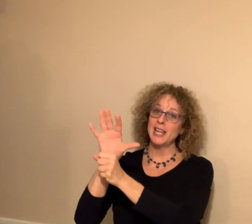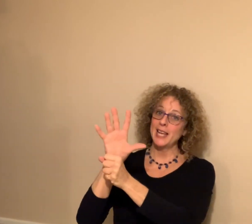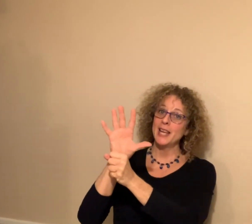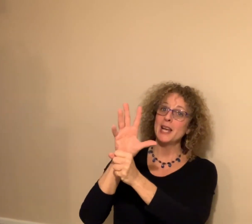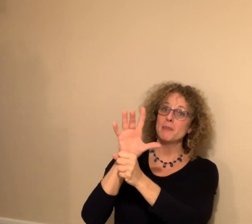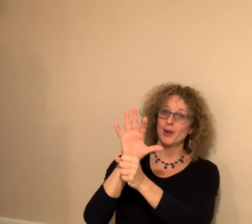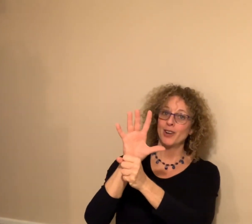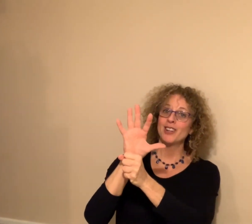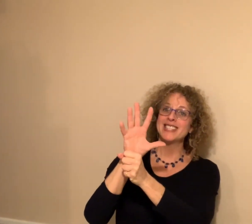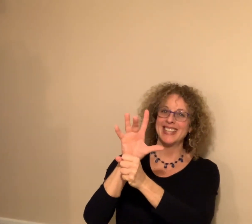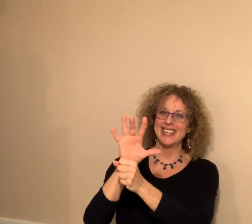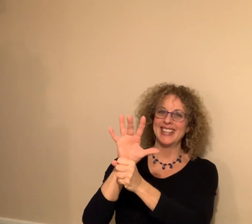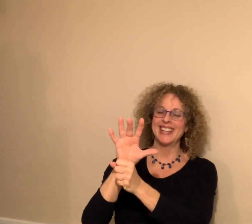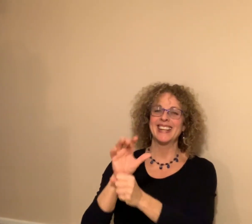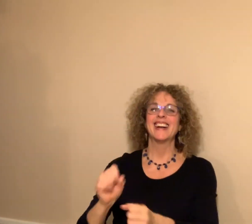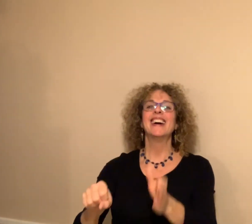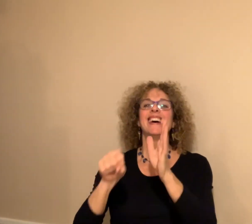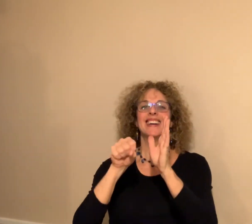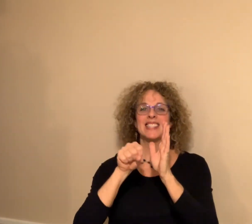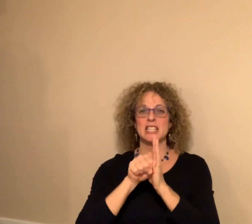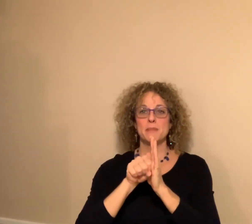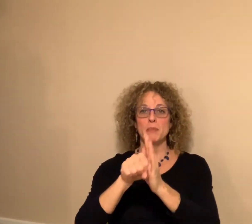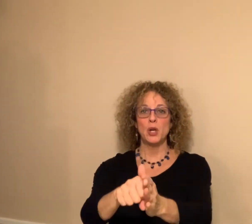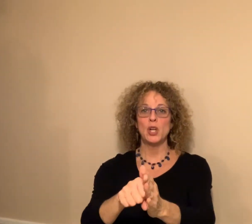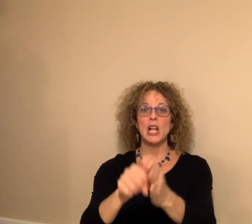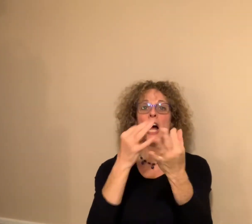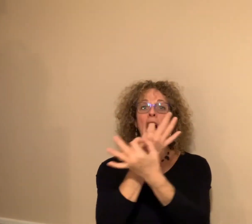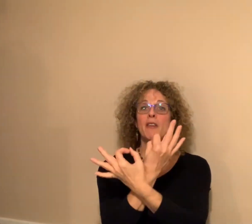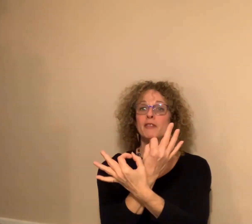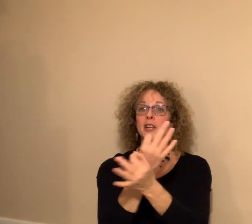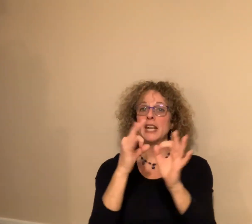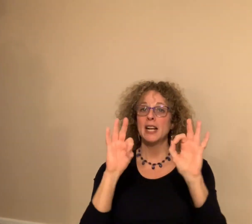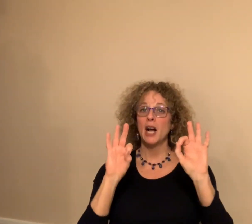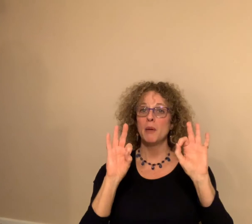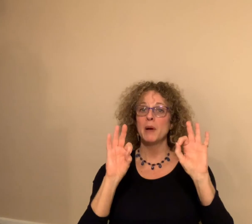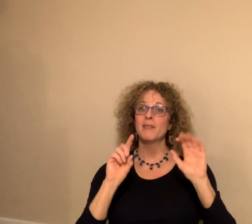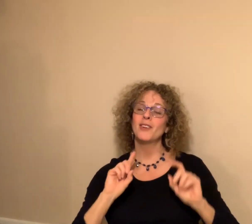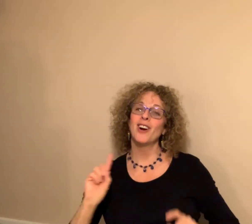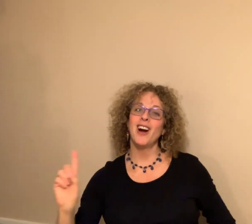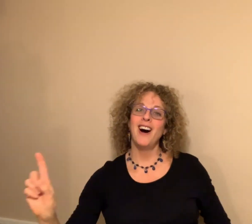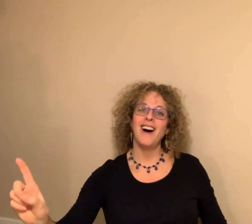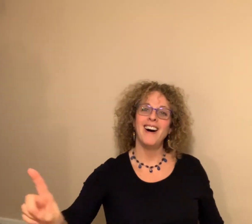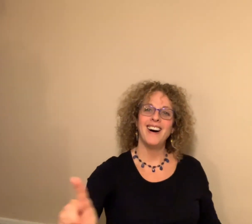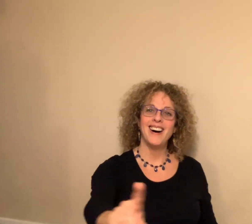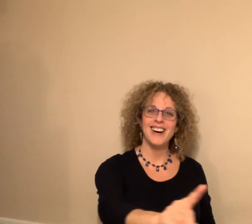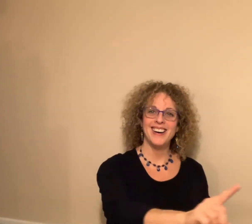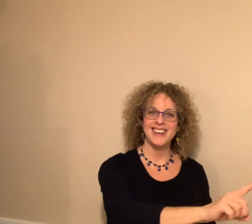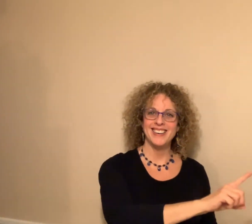liberty, a symbol of freedom for all.